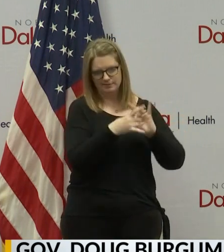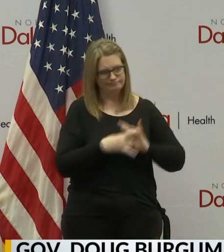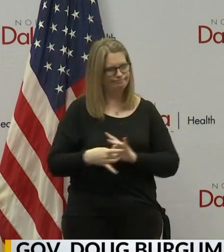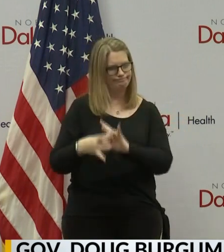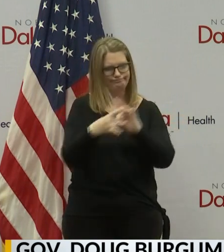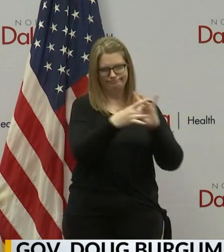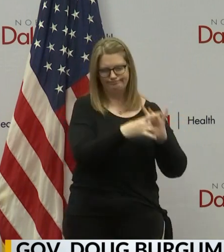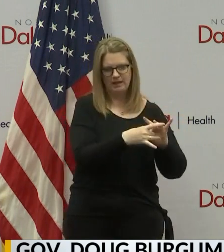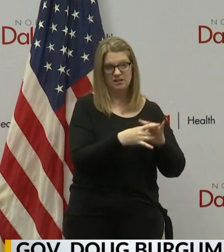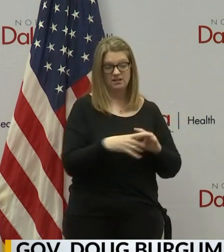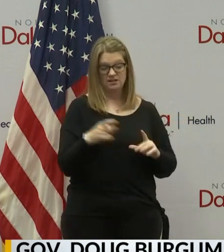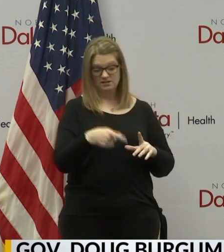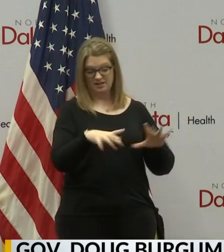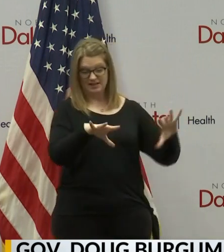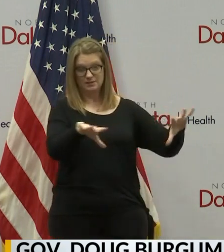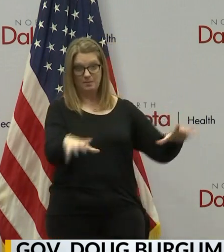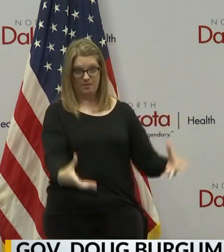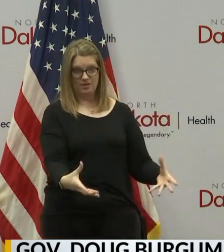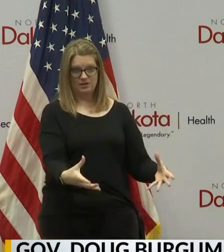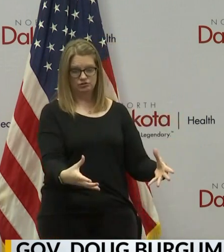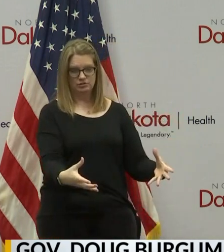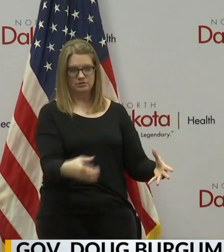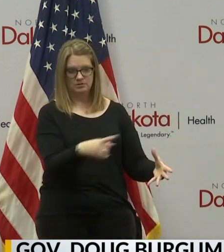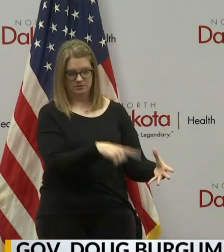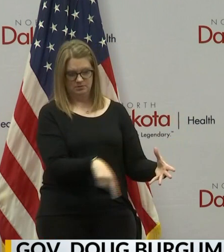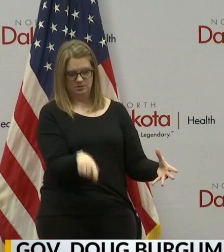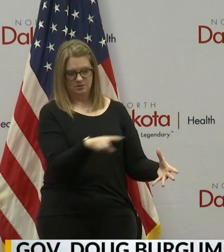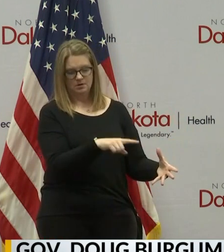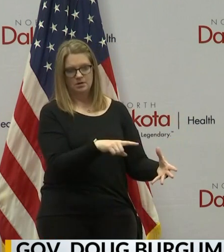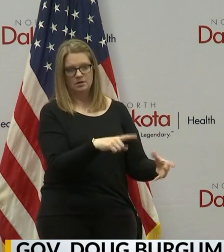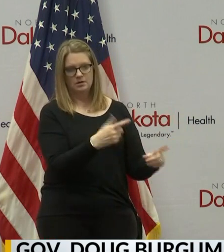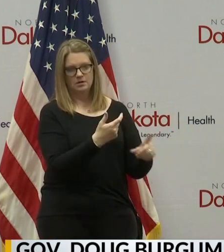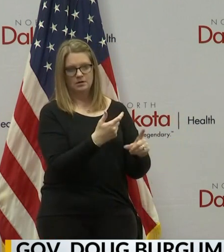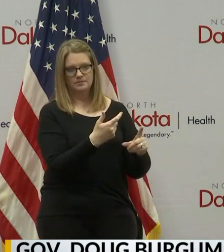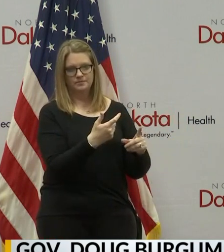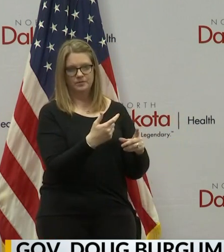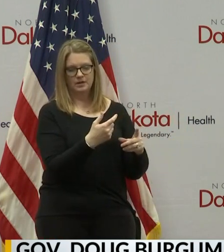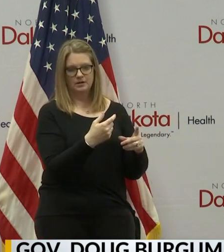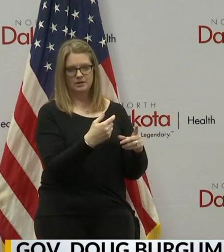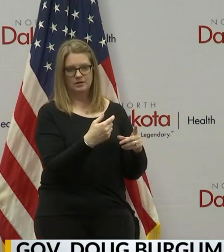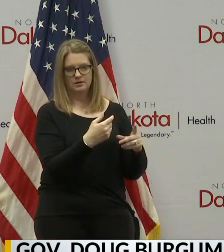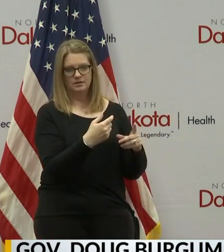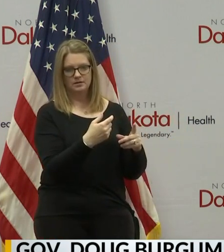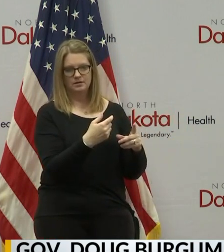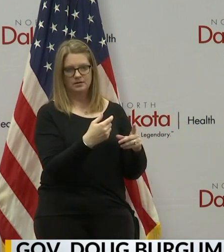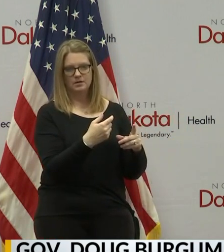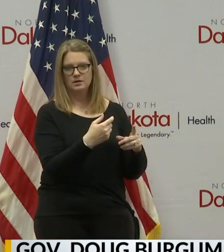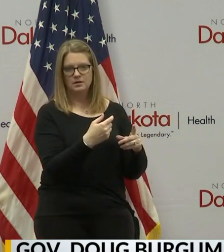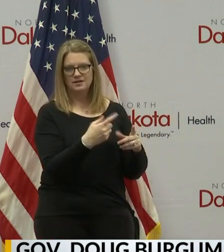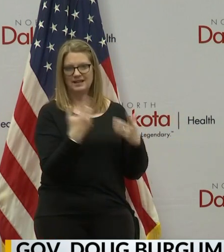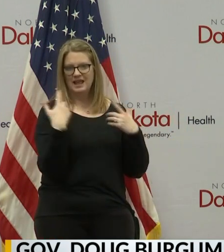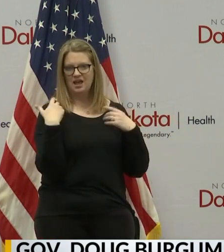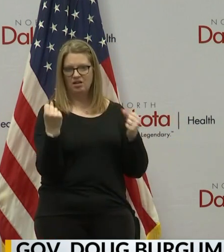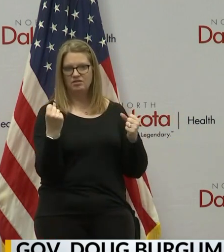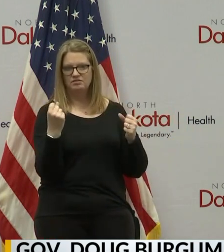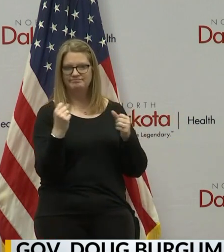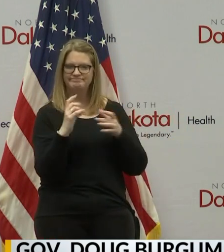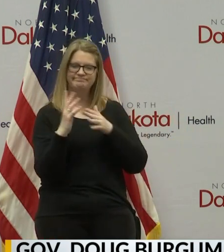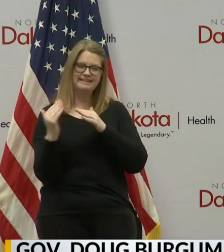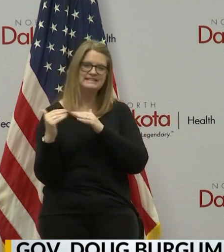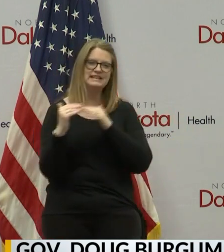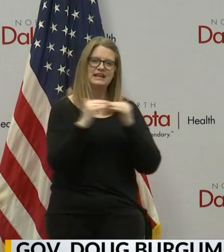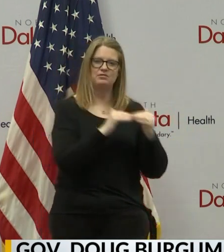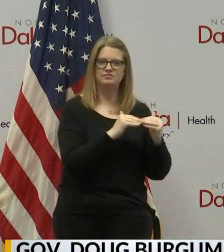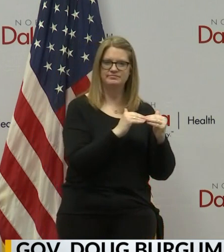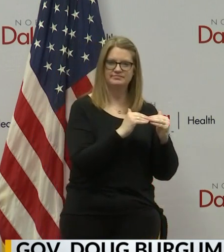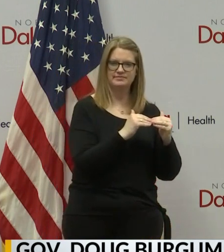we know that having health in your life starts with having a safe, healthy home. Many of